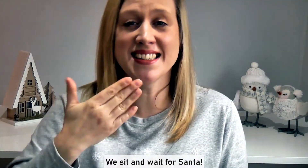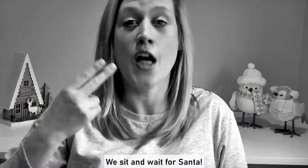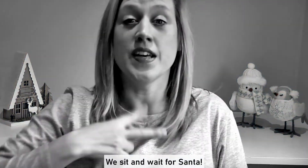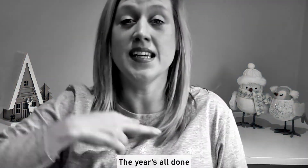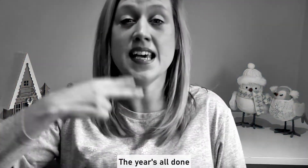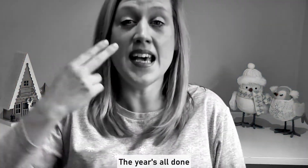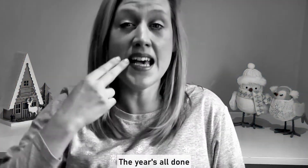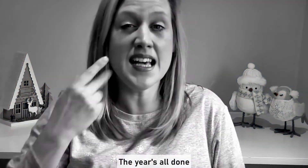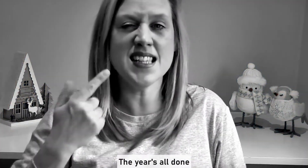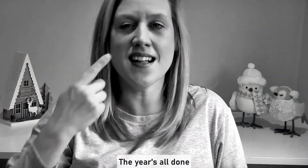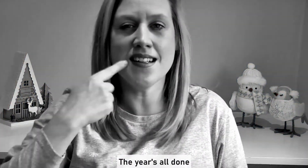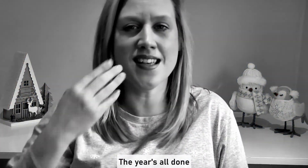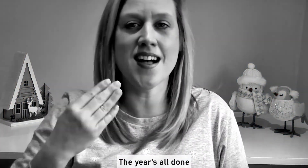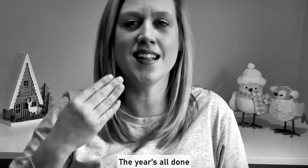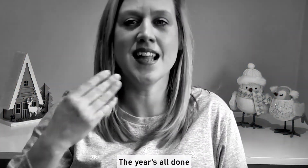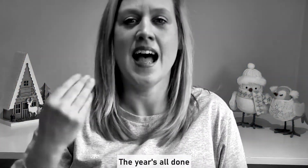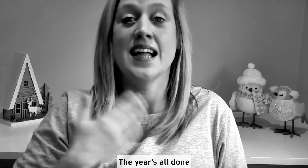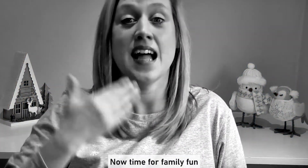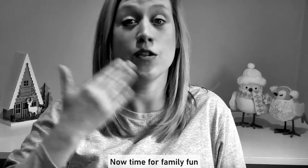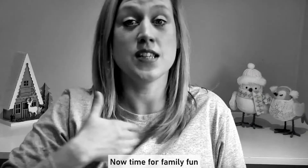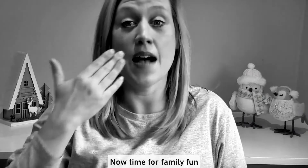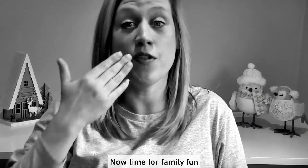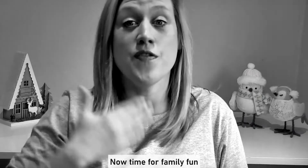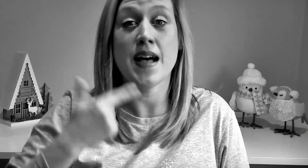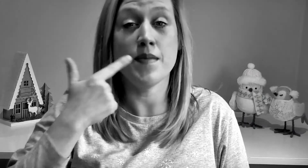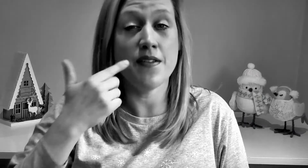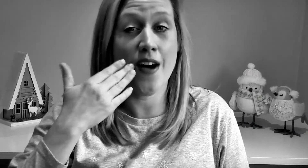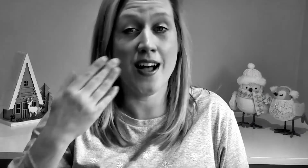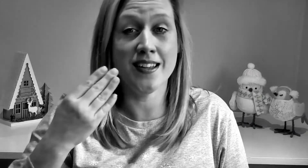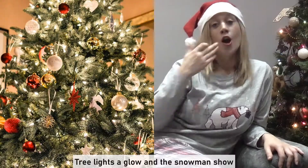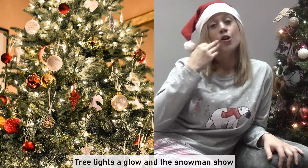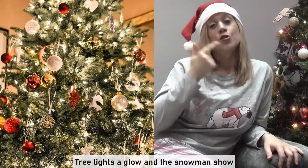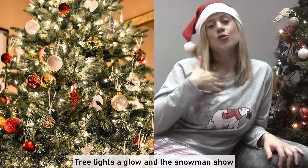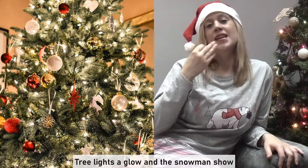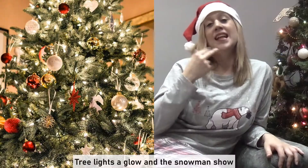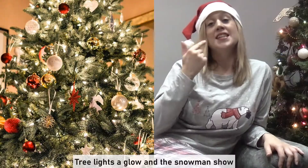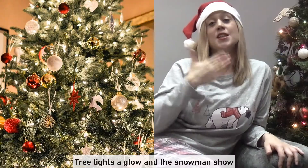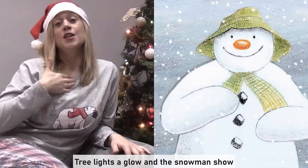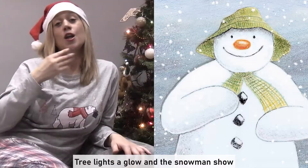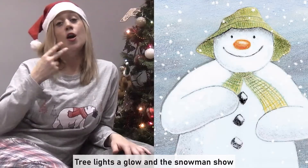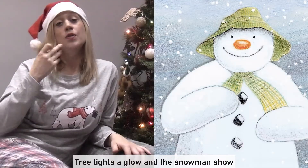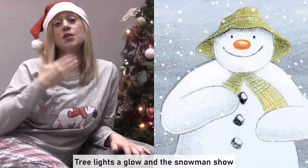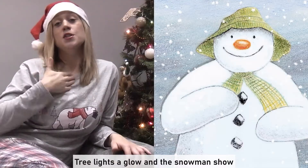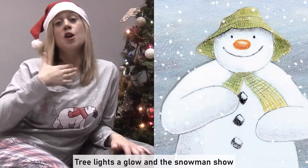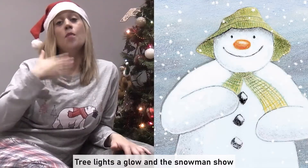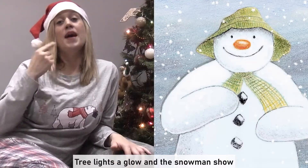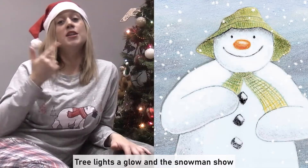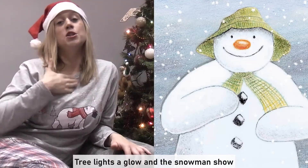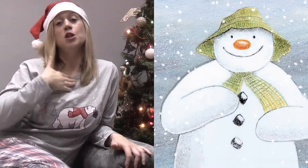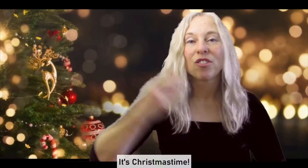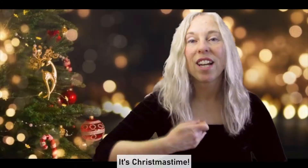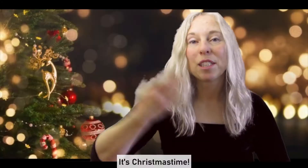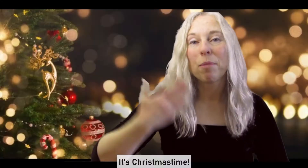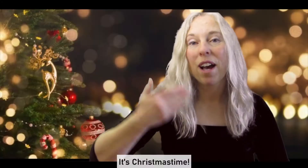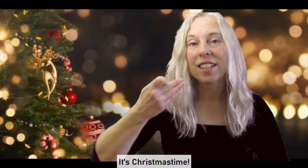For years all done Now time for family fun Tree lights are glow on the snow And show it's Christmas